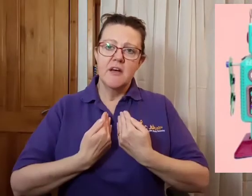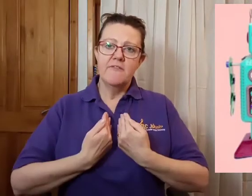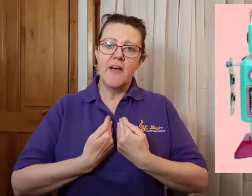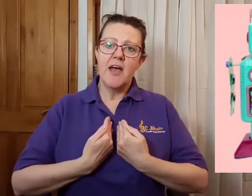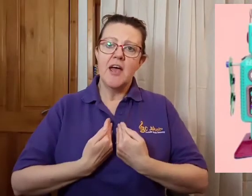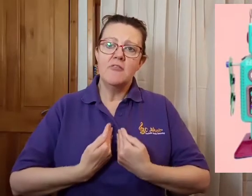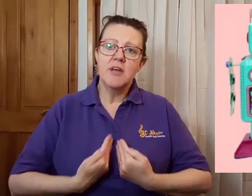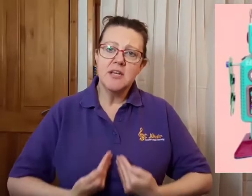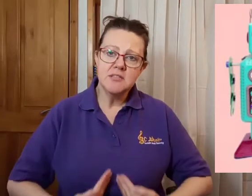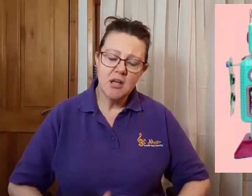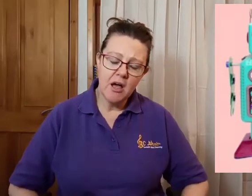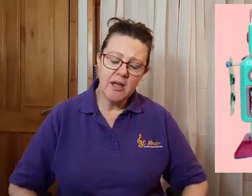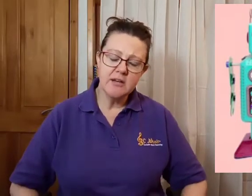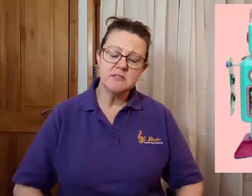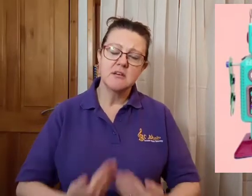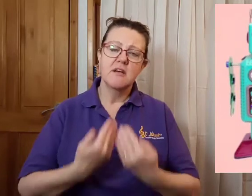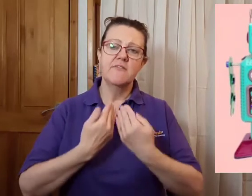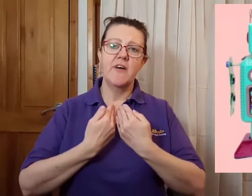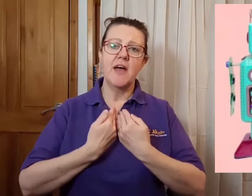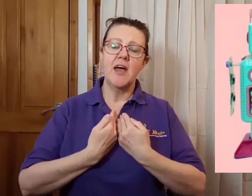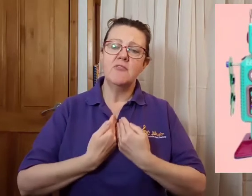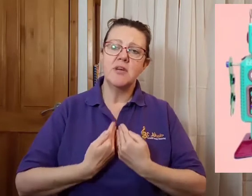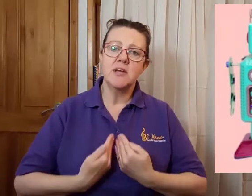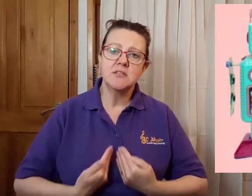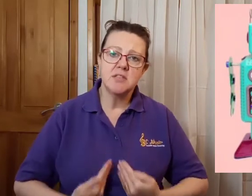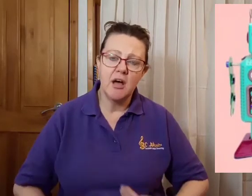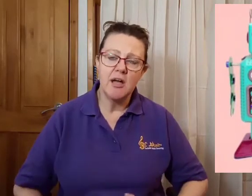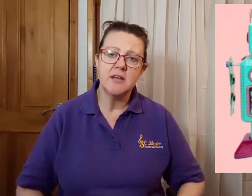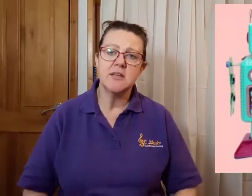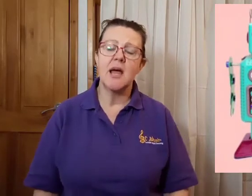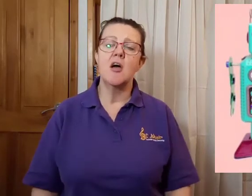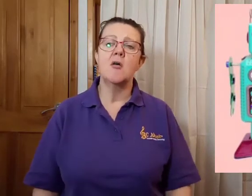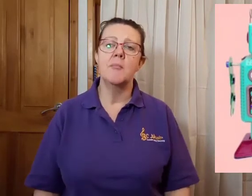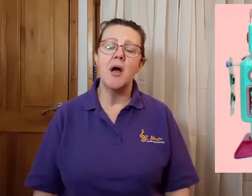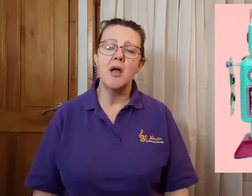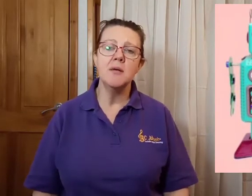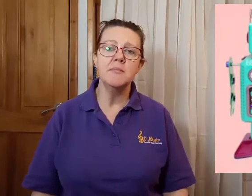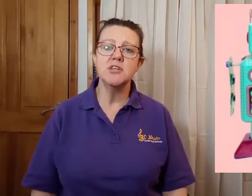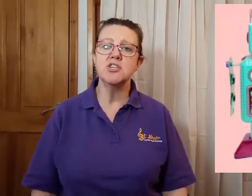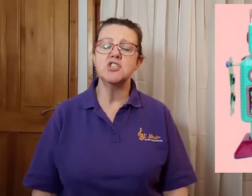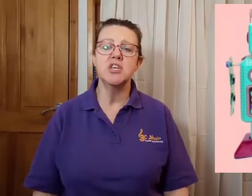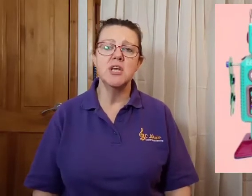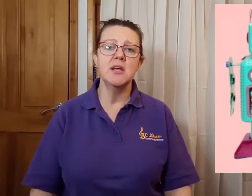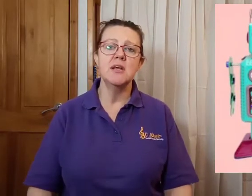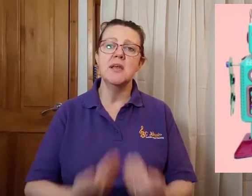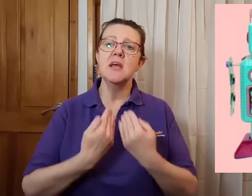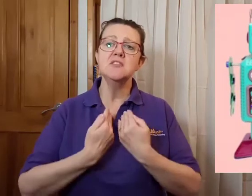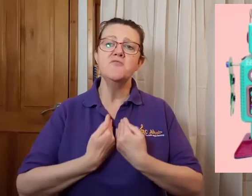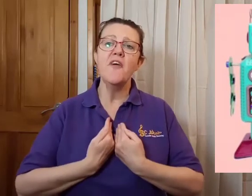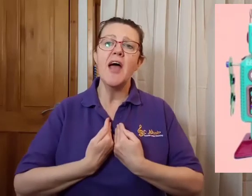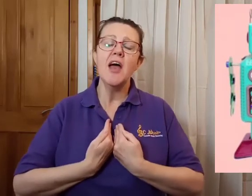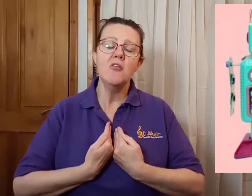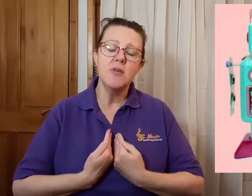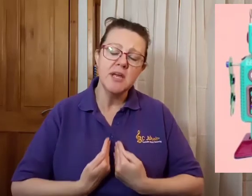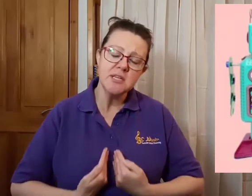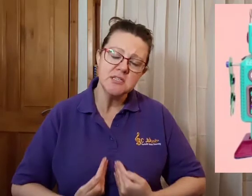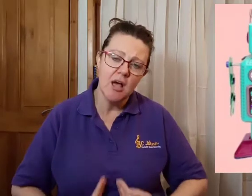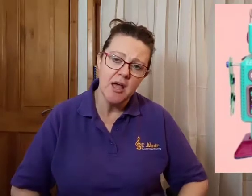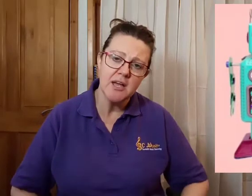very tired, very tired. Now my machine is very tired.